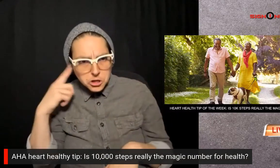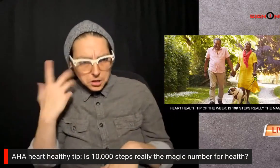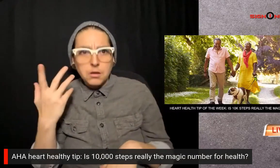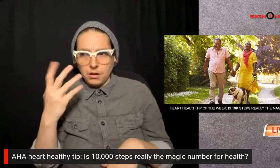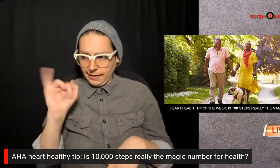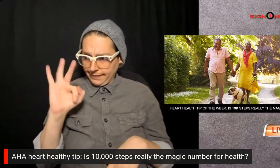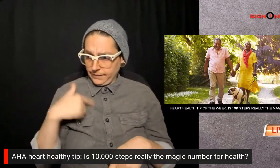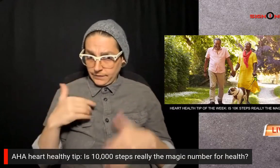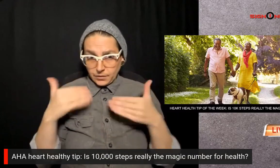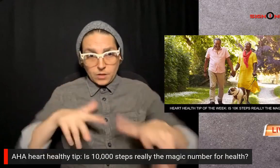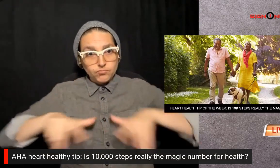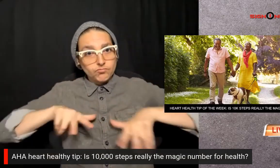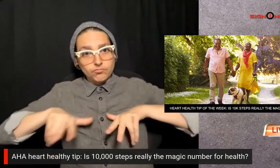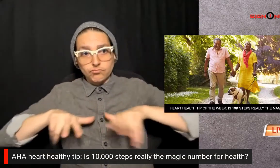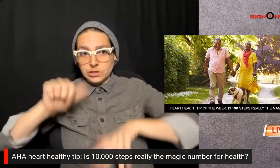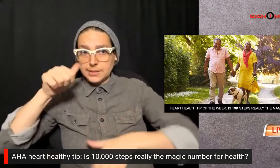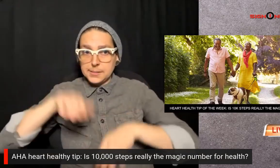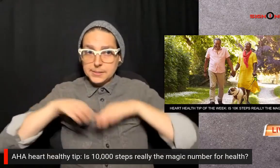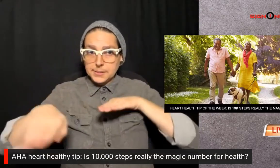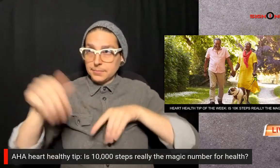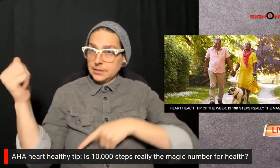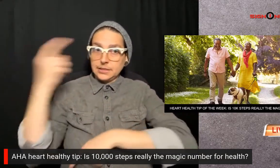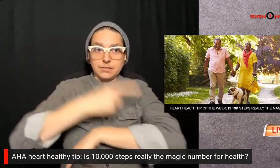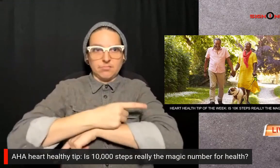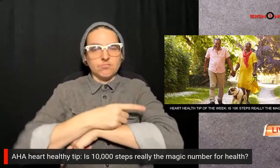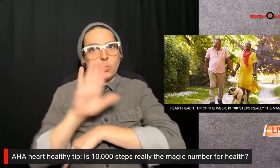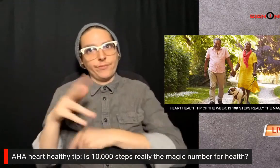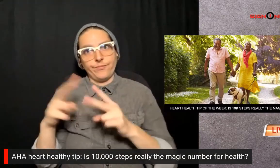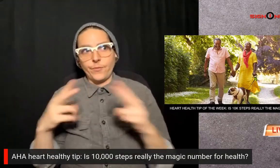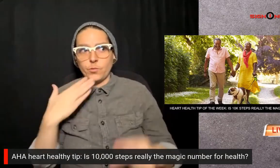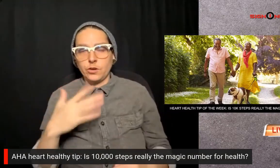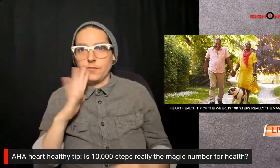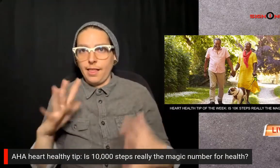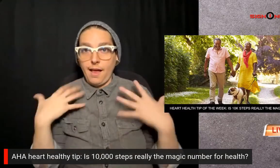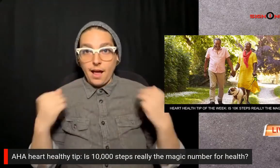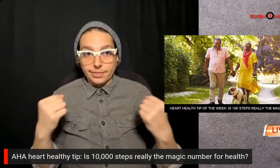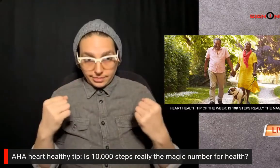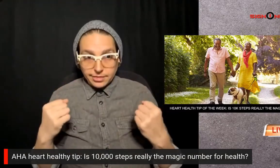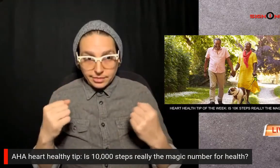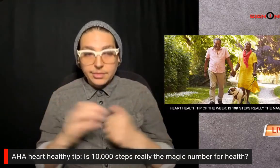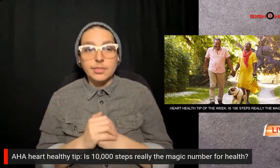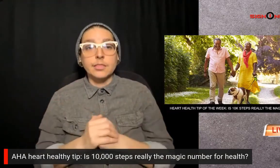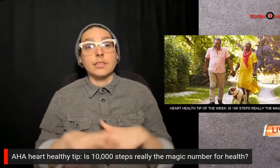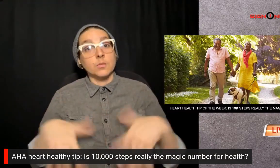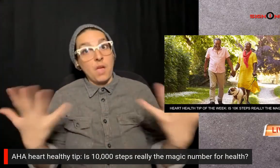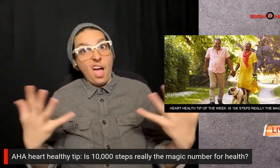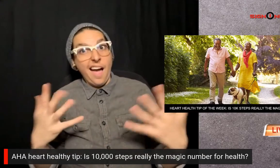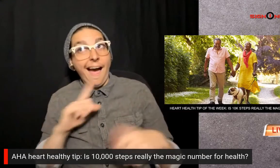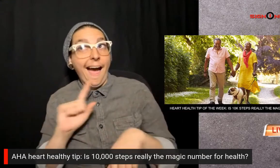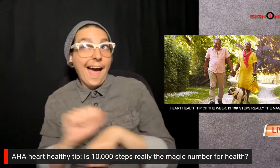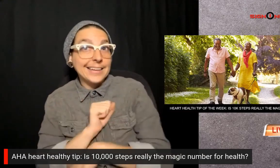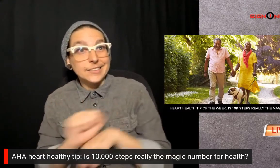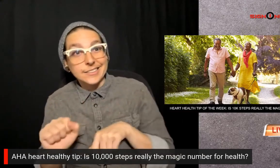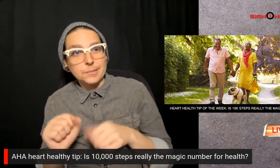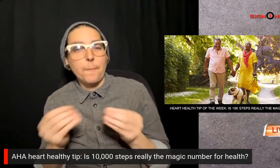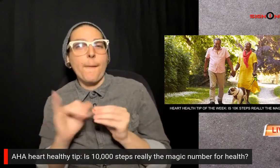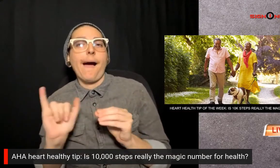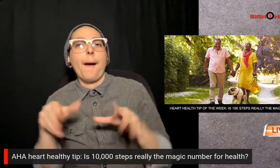heard if they take 10,000 steps a day it's good for their health well